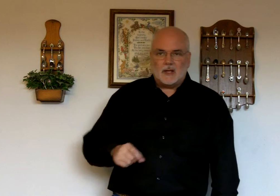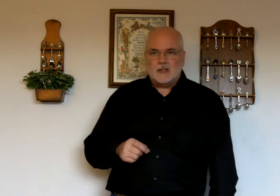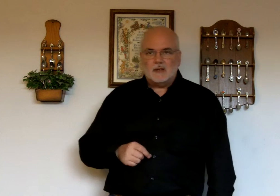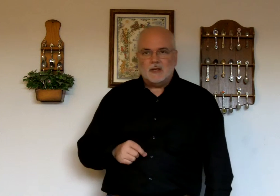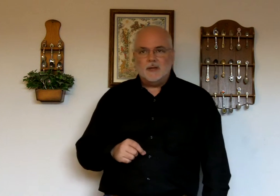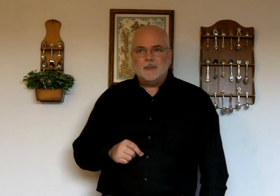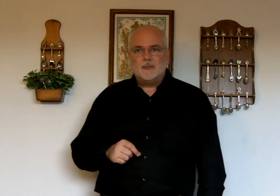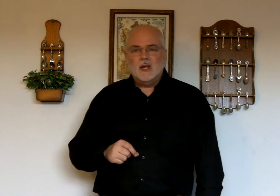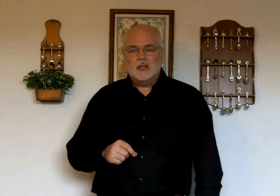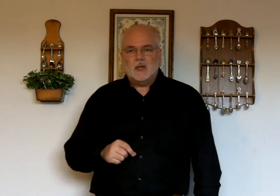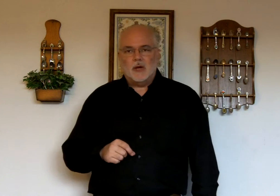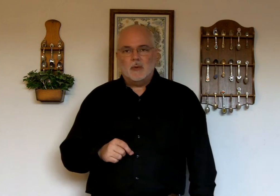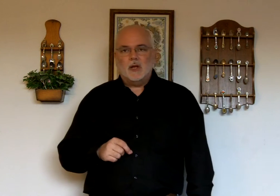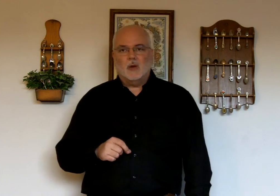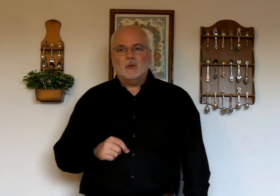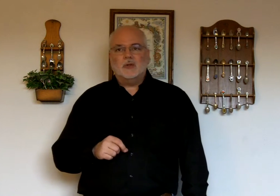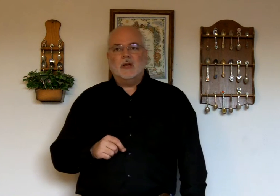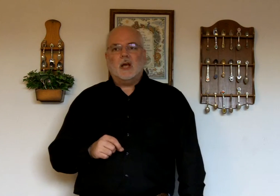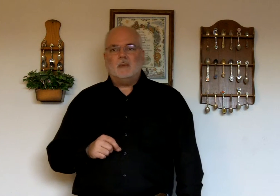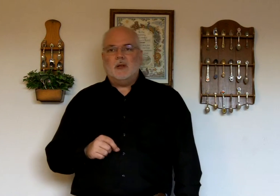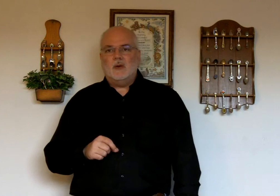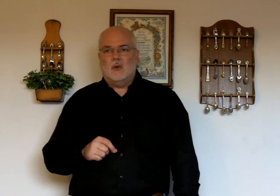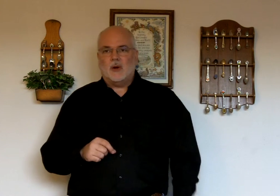LTC. So here we go. To God Be The Glory.